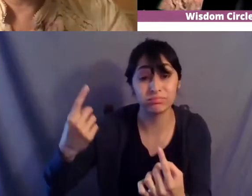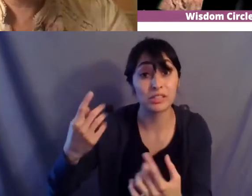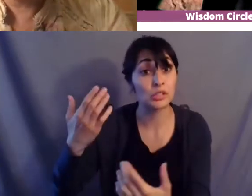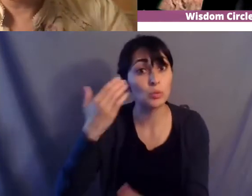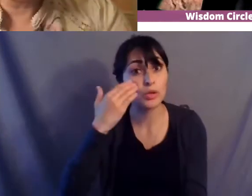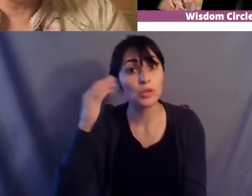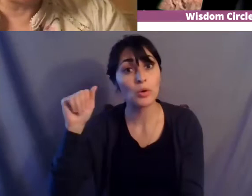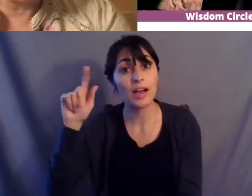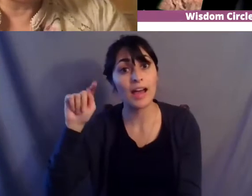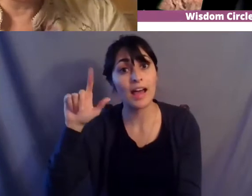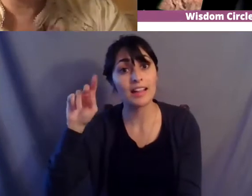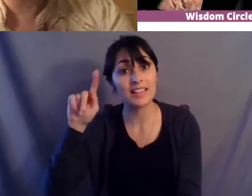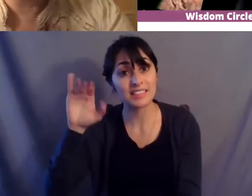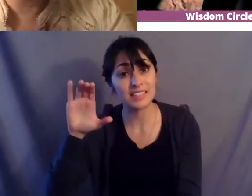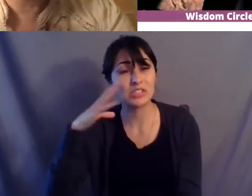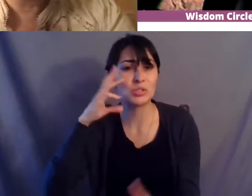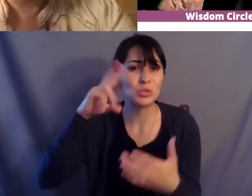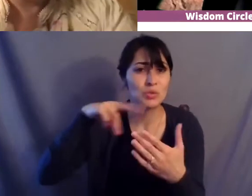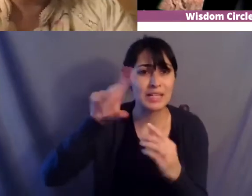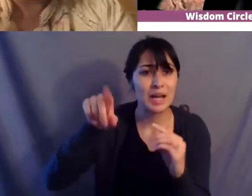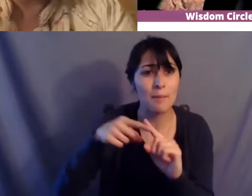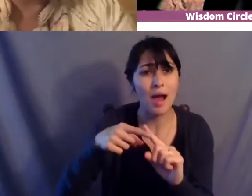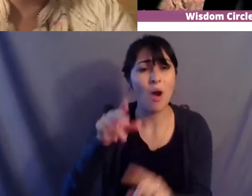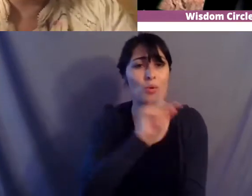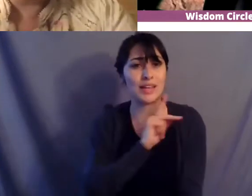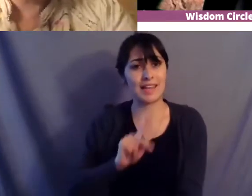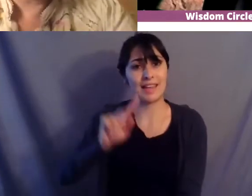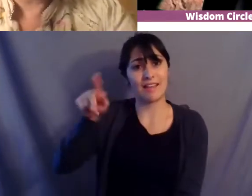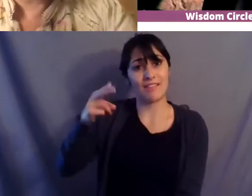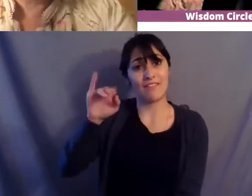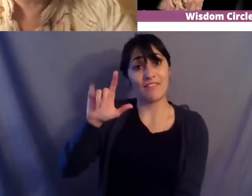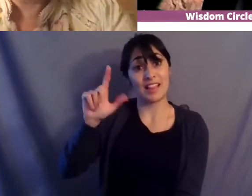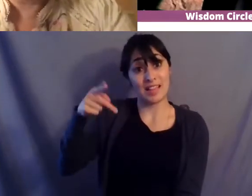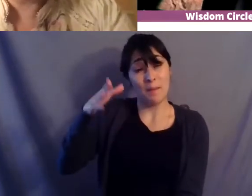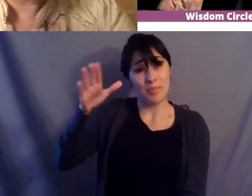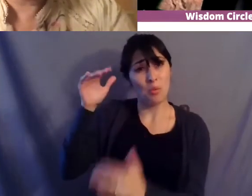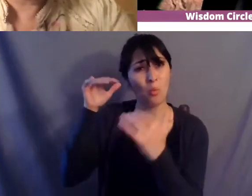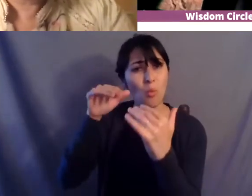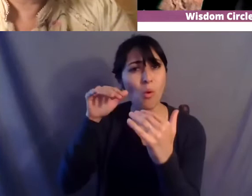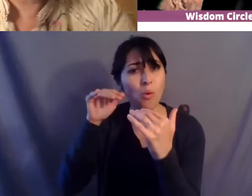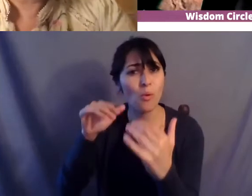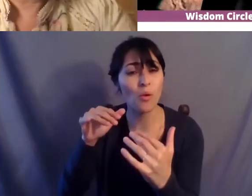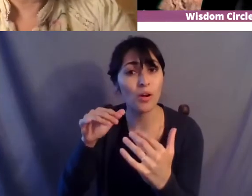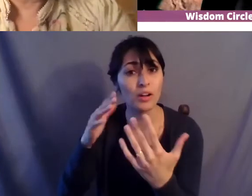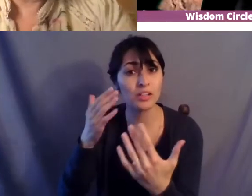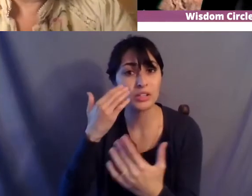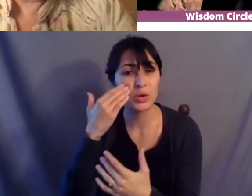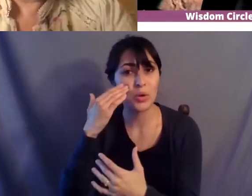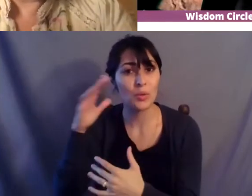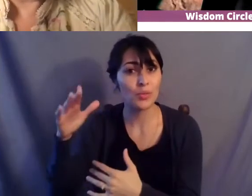read about like king phillips war wampanoags on yes up on the you know we're all part of this kind of like first hit atlantic